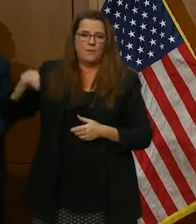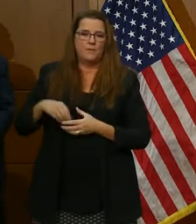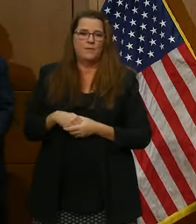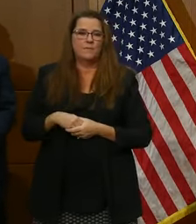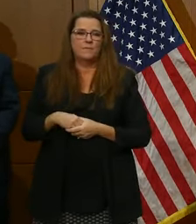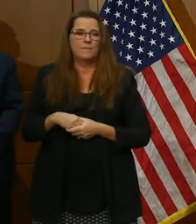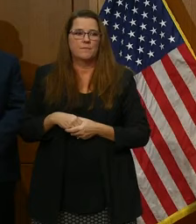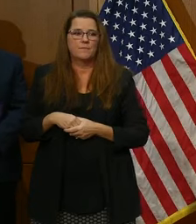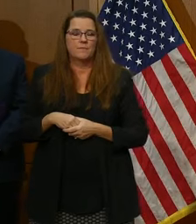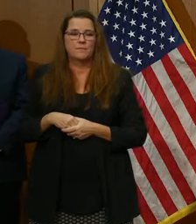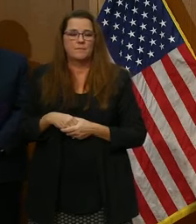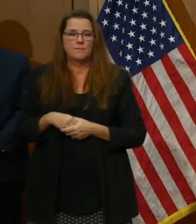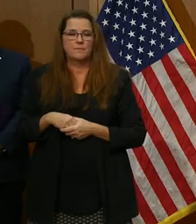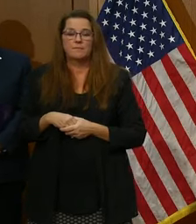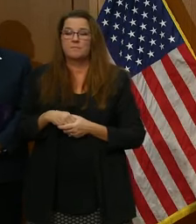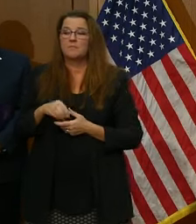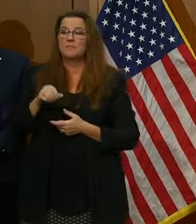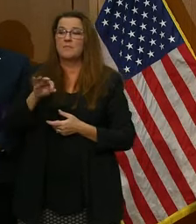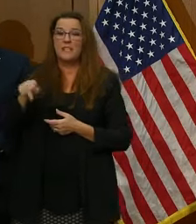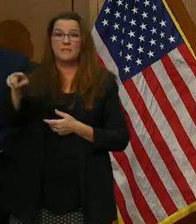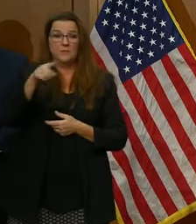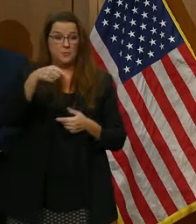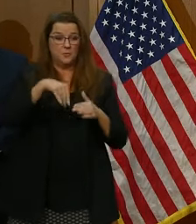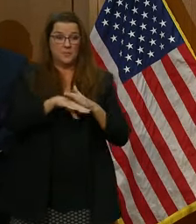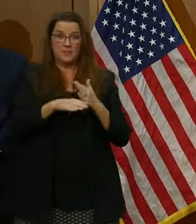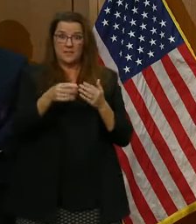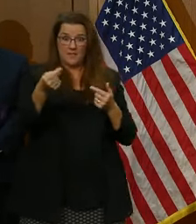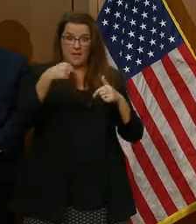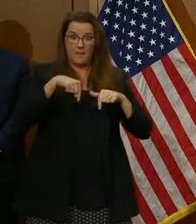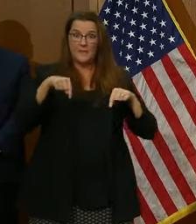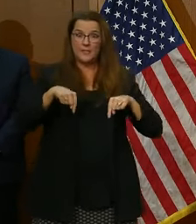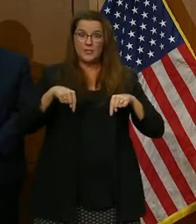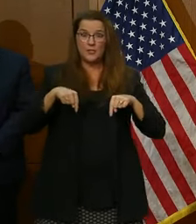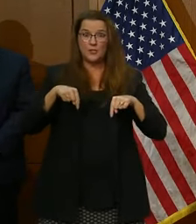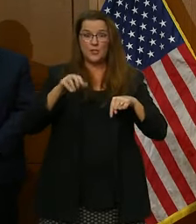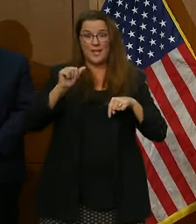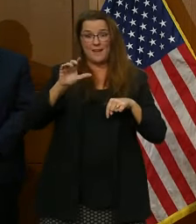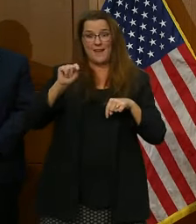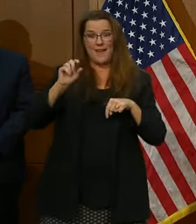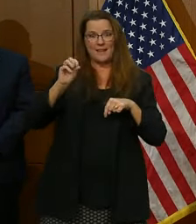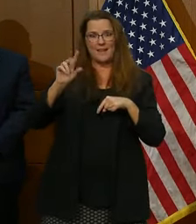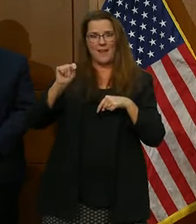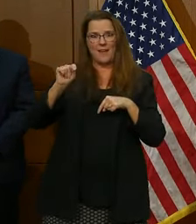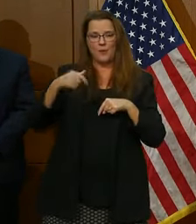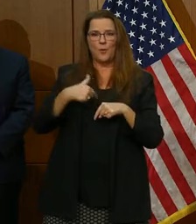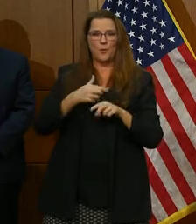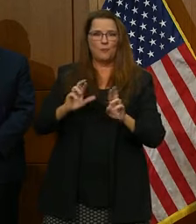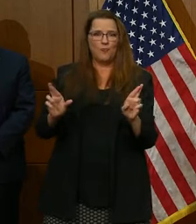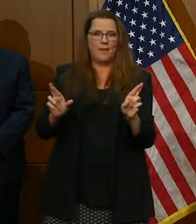you come here and act out, Virginia will be ready.